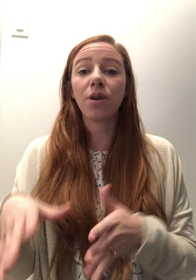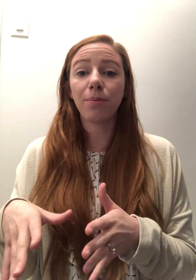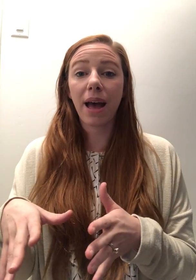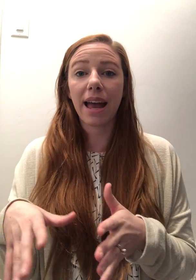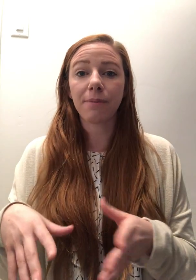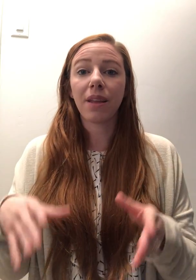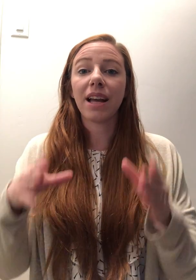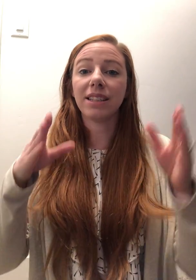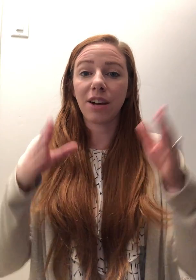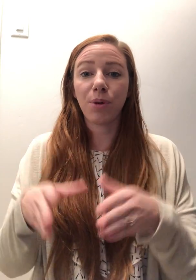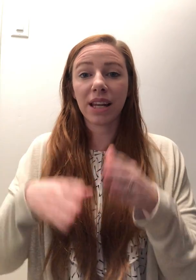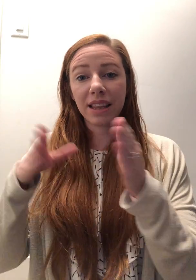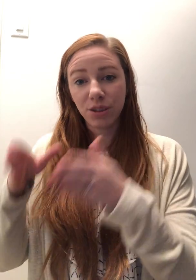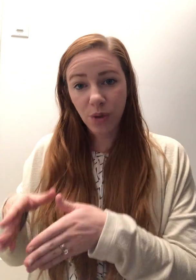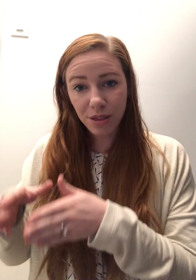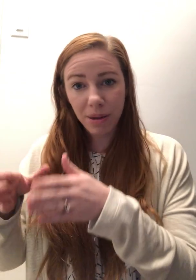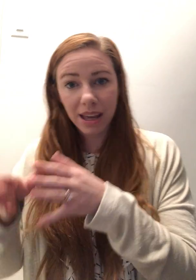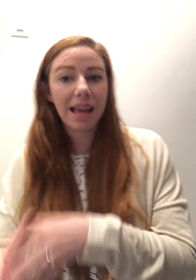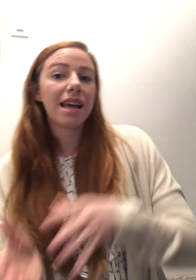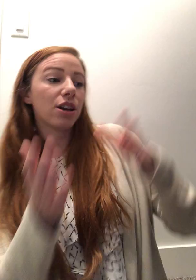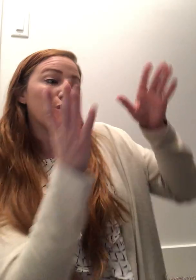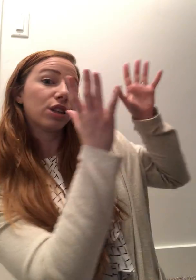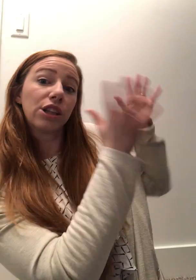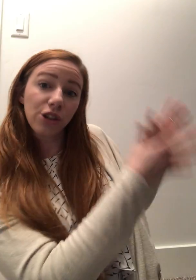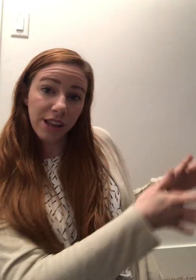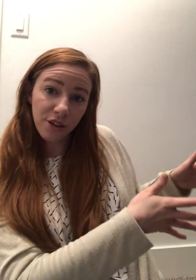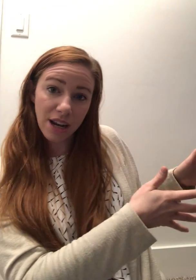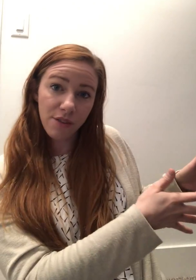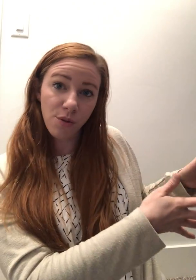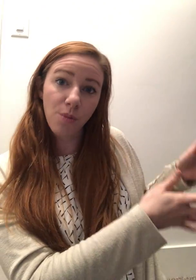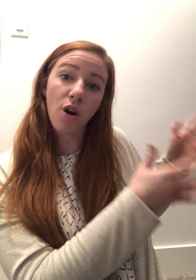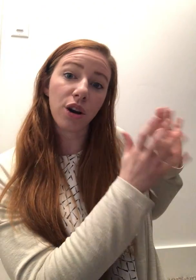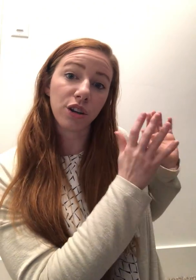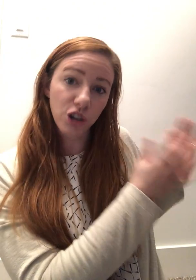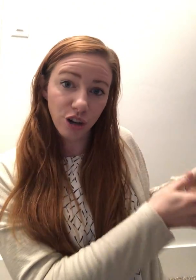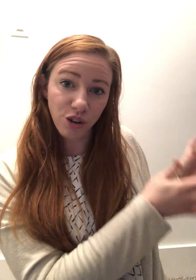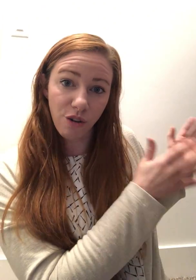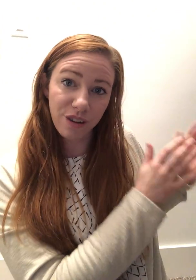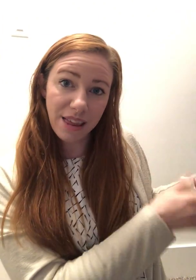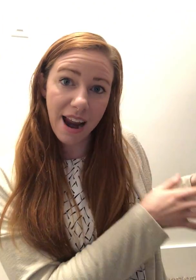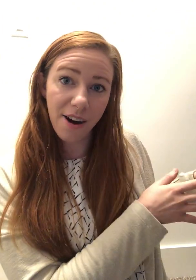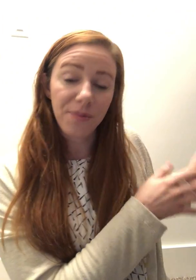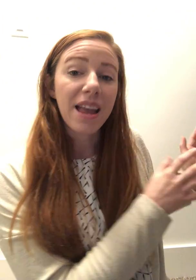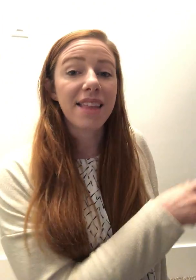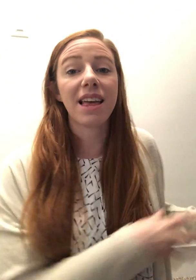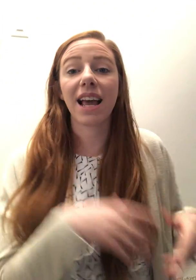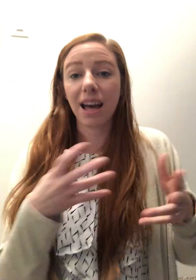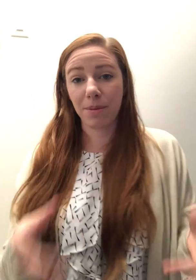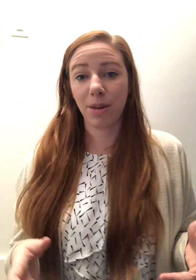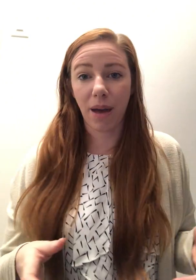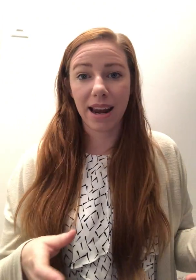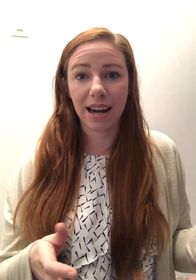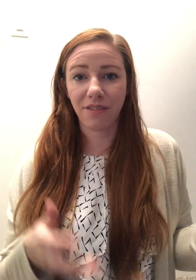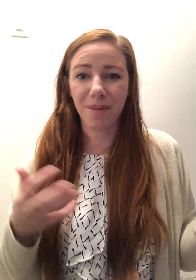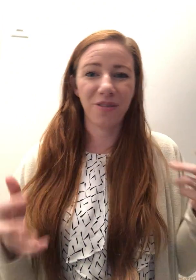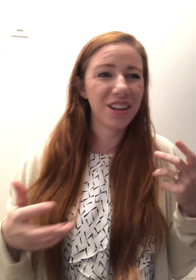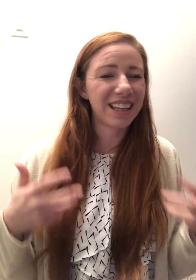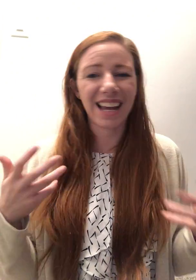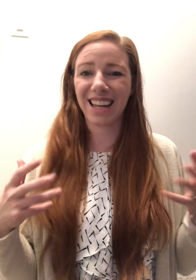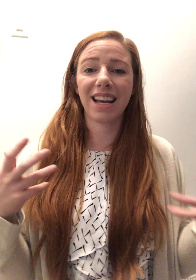going to bed. Instead of bringing this with me, it goes clear on the other side of the room on the charger over there. And then I come into bed and if I'm feeling like I